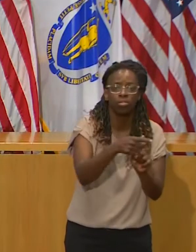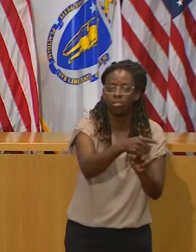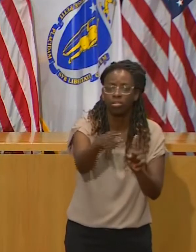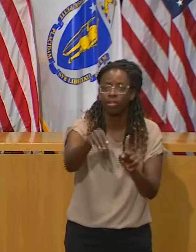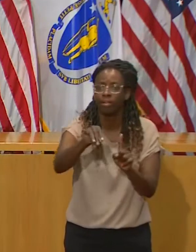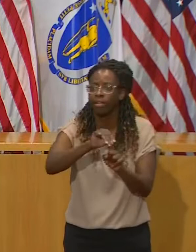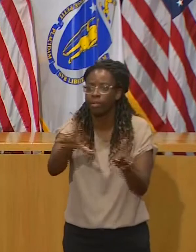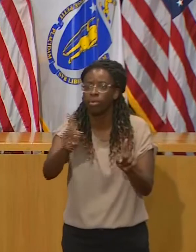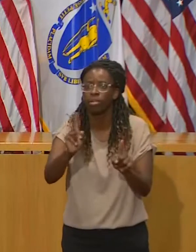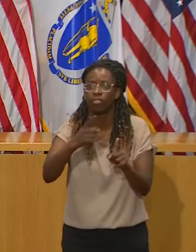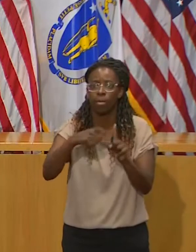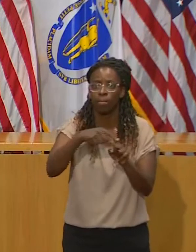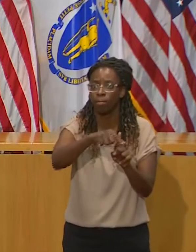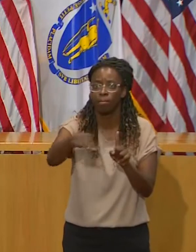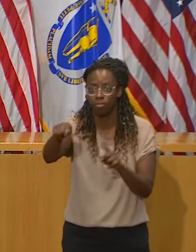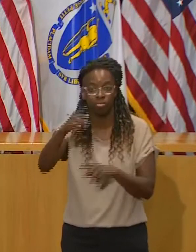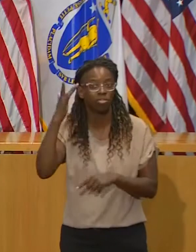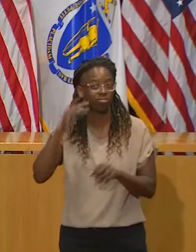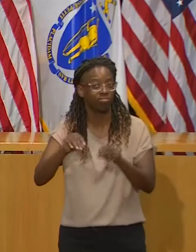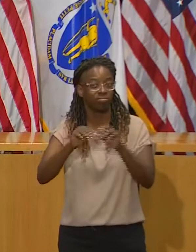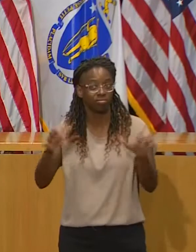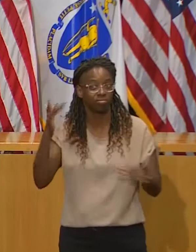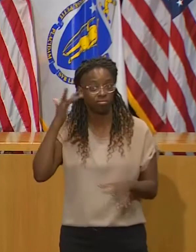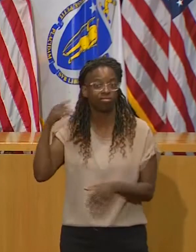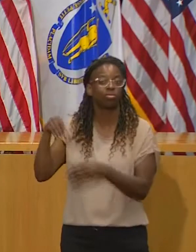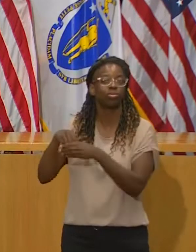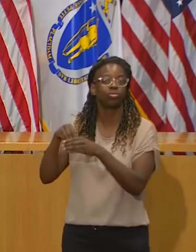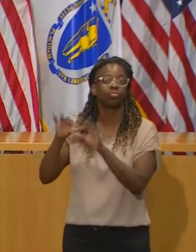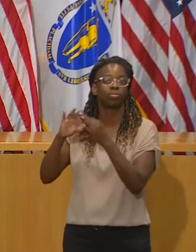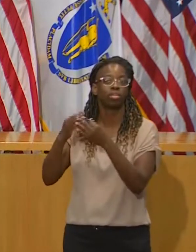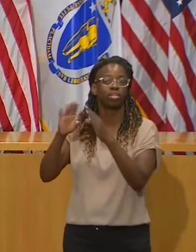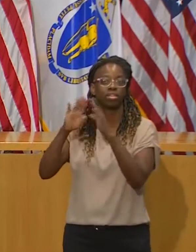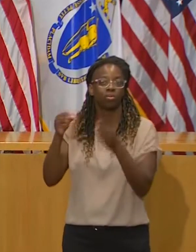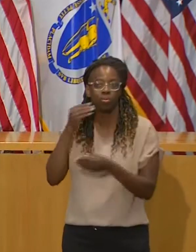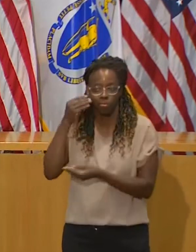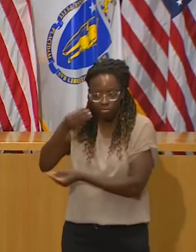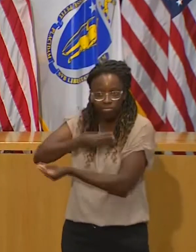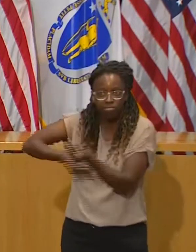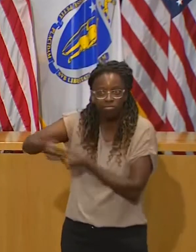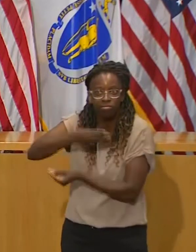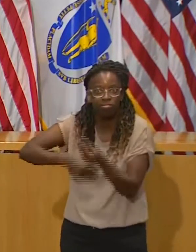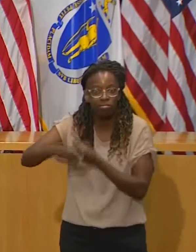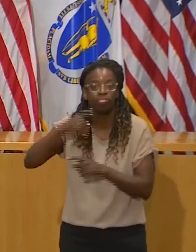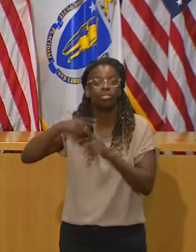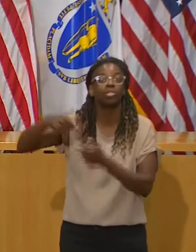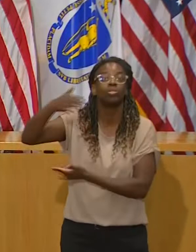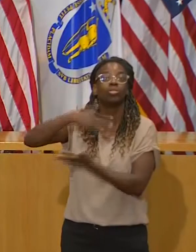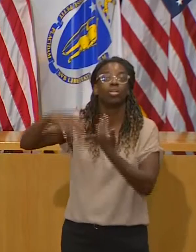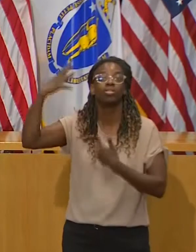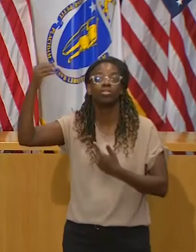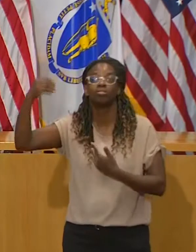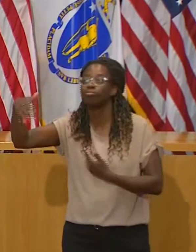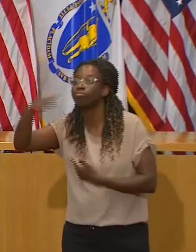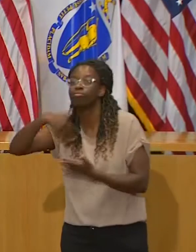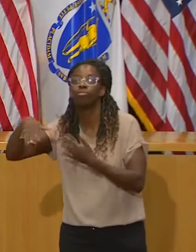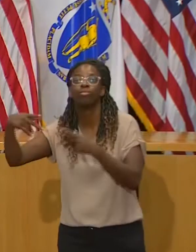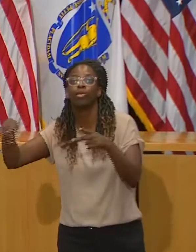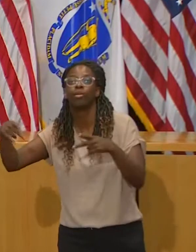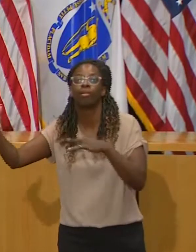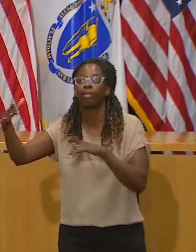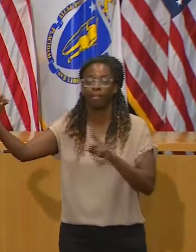gatherings and household transmission. The science is quite clear. The COVID spreads rapidly indoors,